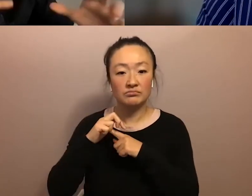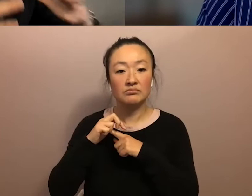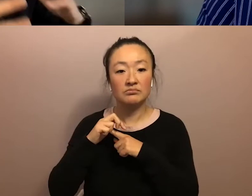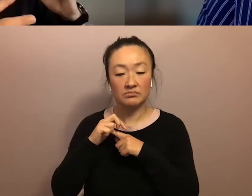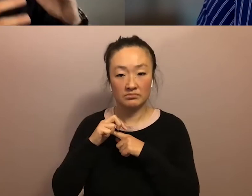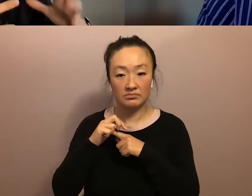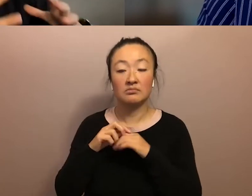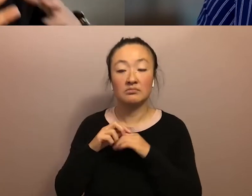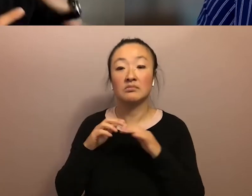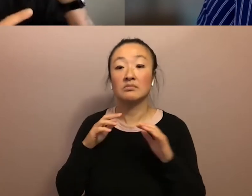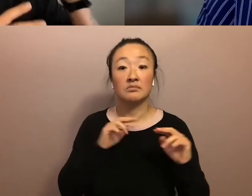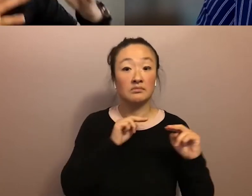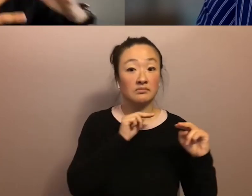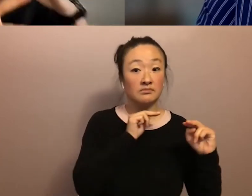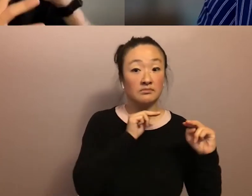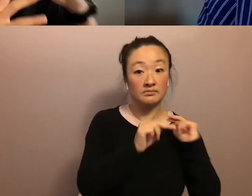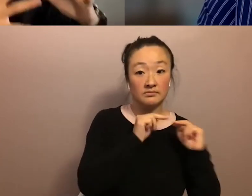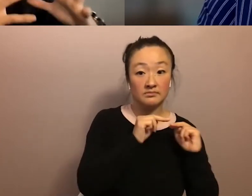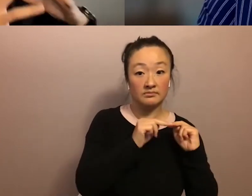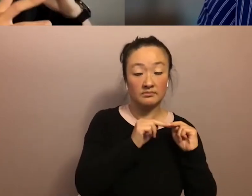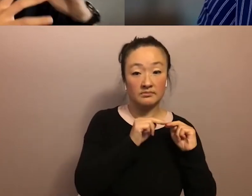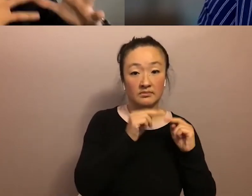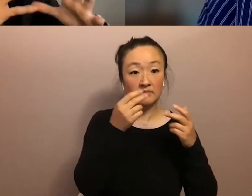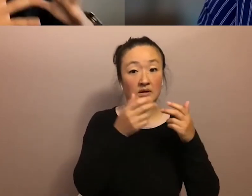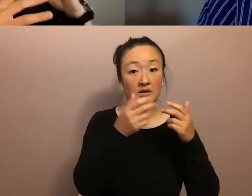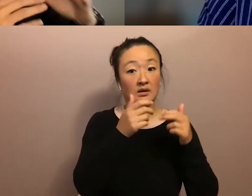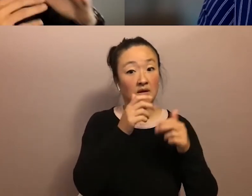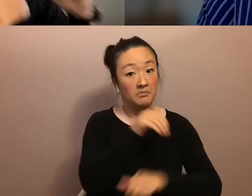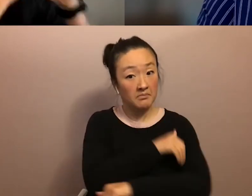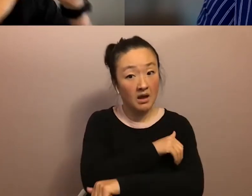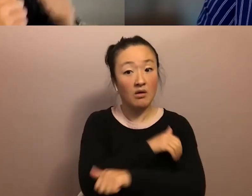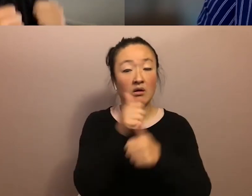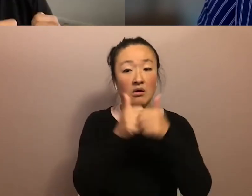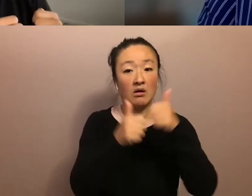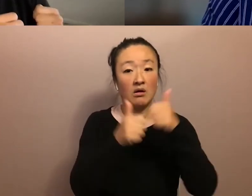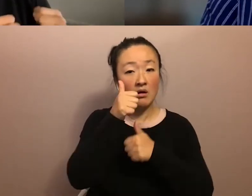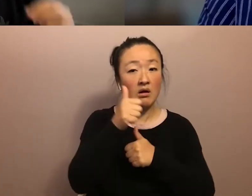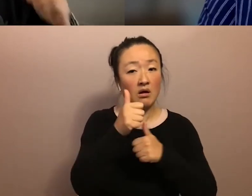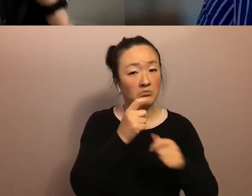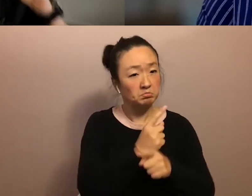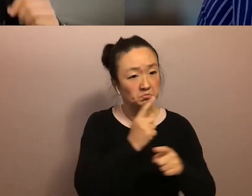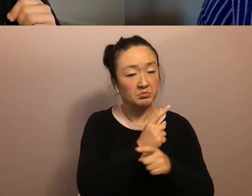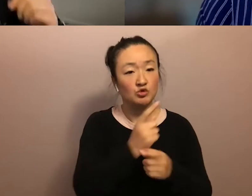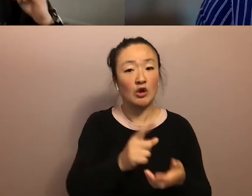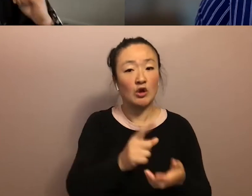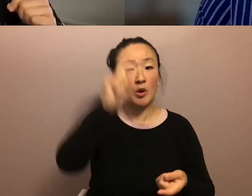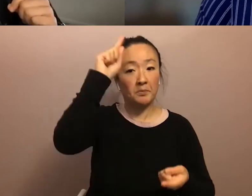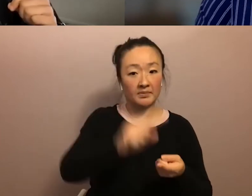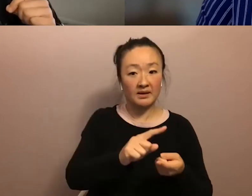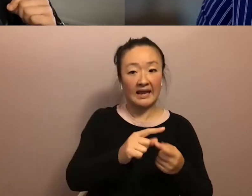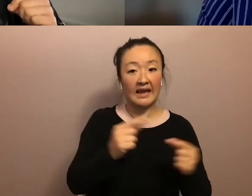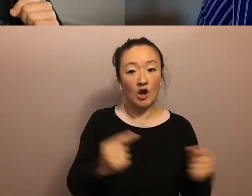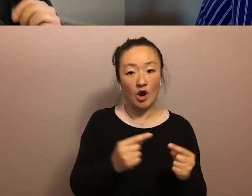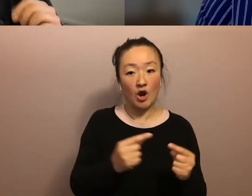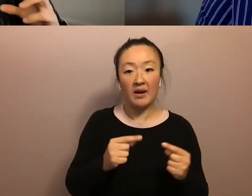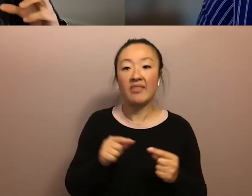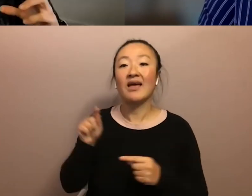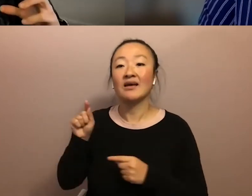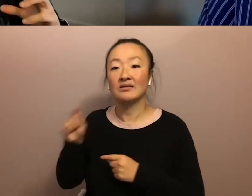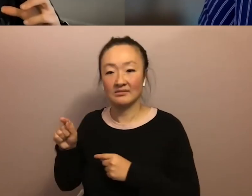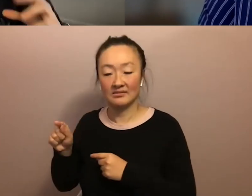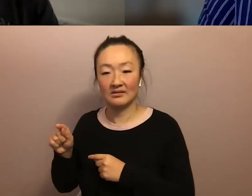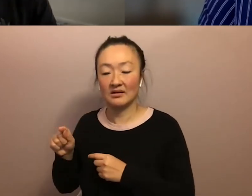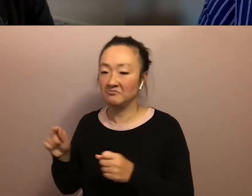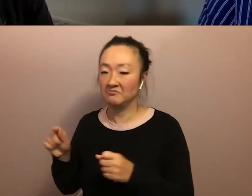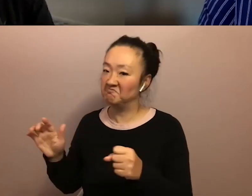between negotiation with the powers that be and the status quo to try to mitigate harm and outright refusal. And